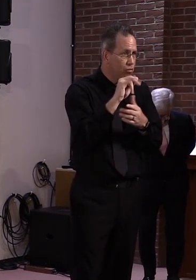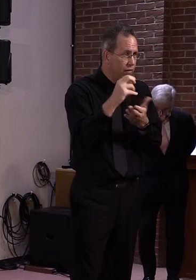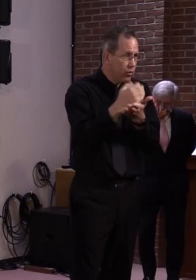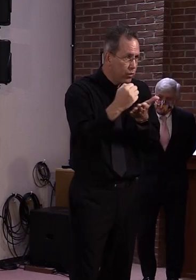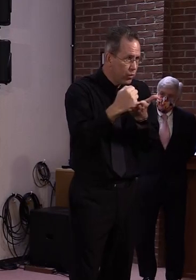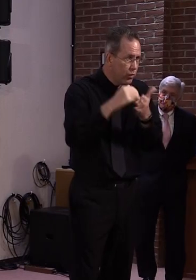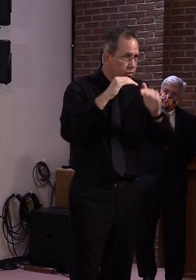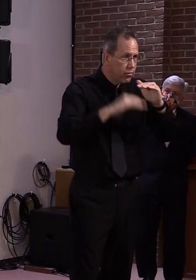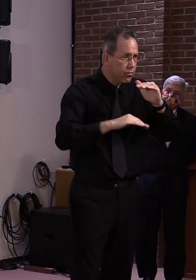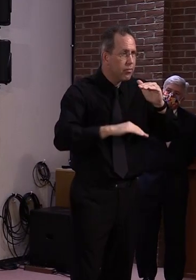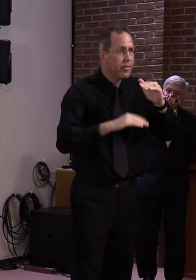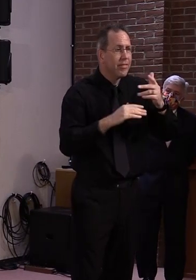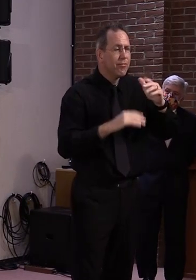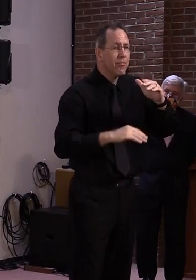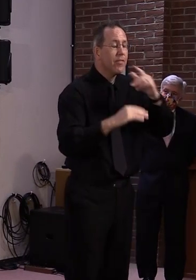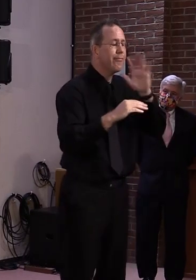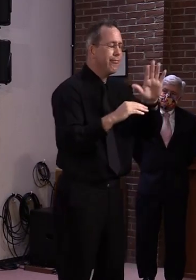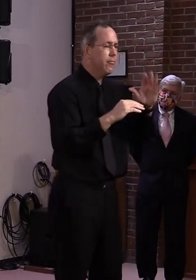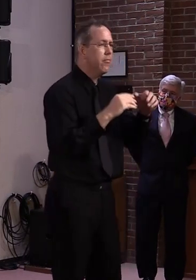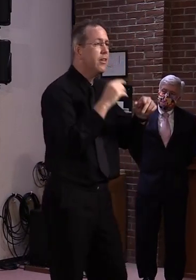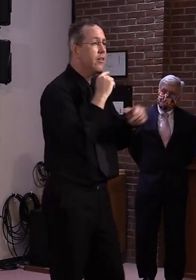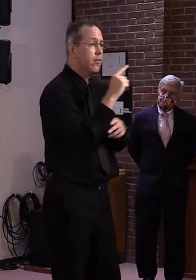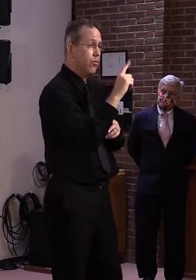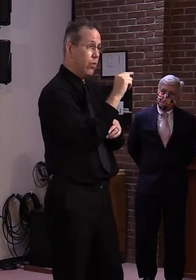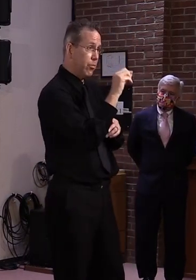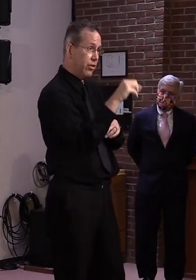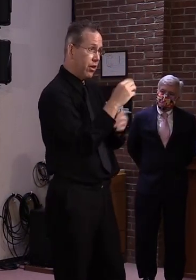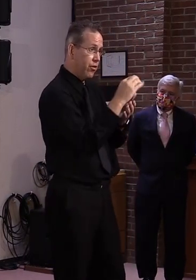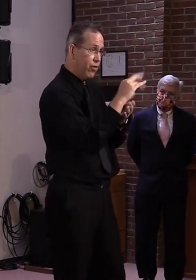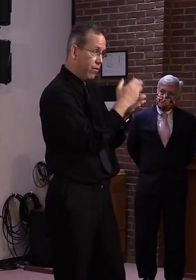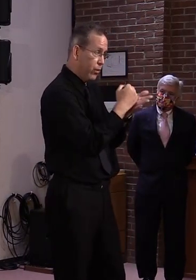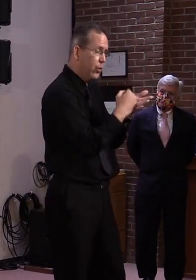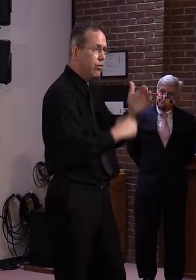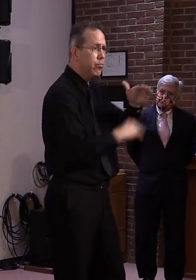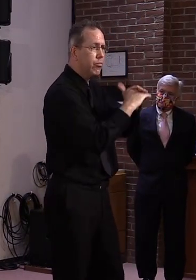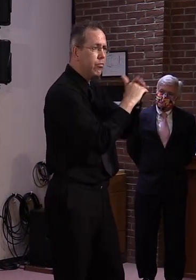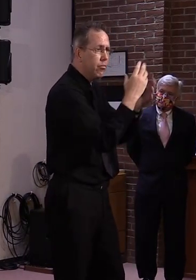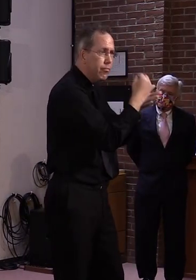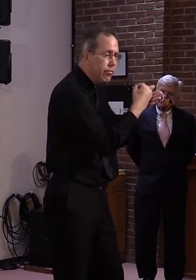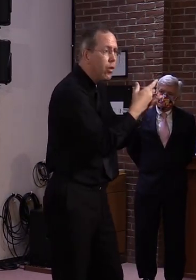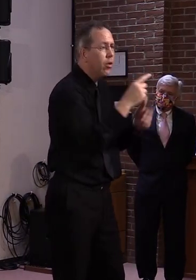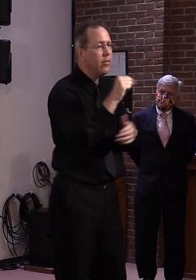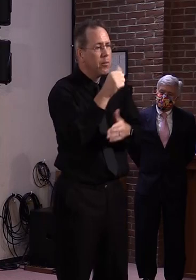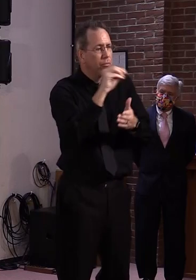could see if there is leftover funds. Maybe we could reconsider. But at this point, that is our maximum.